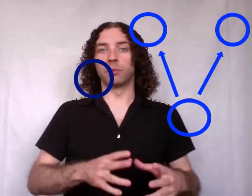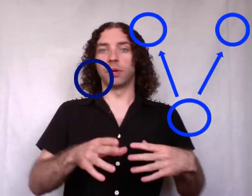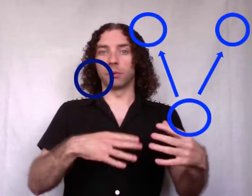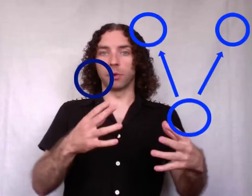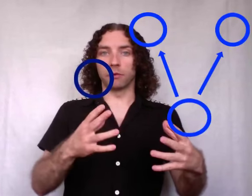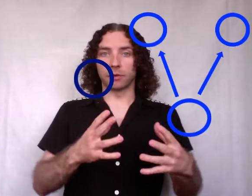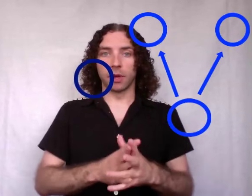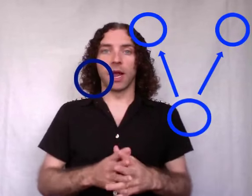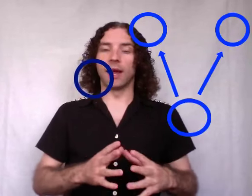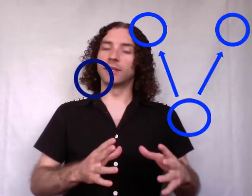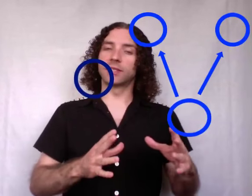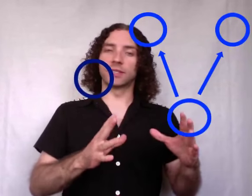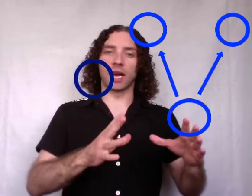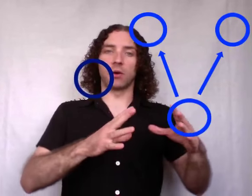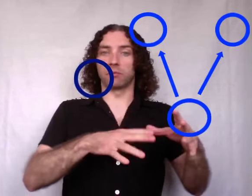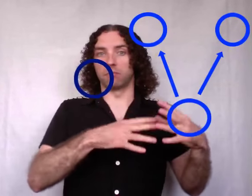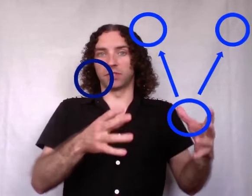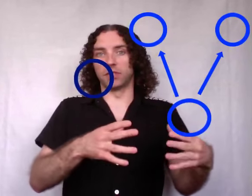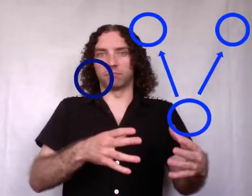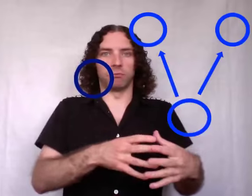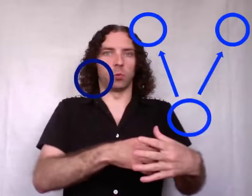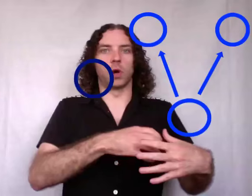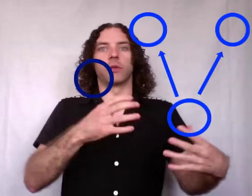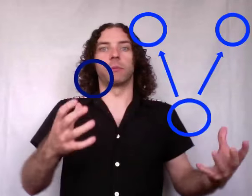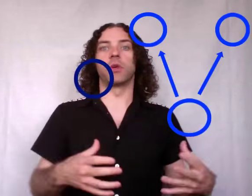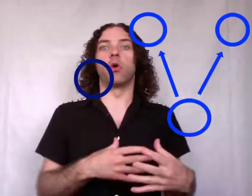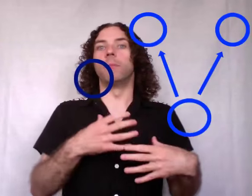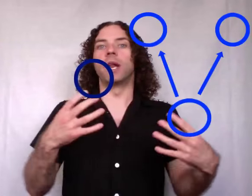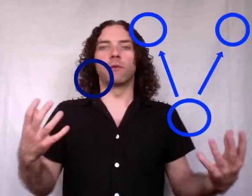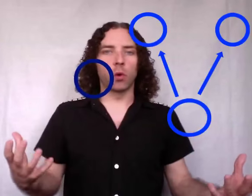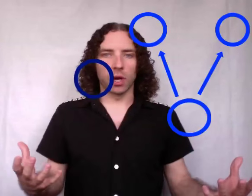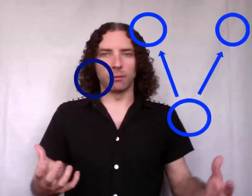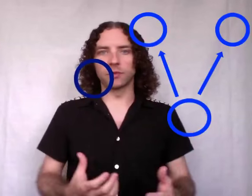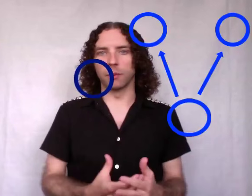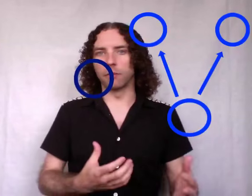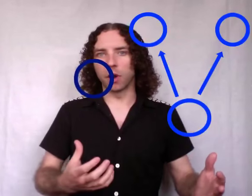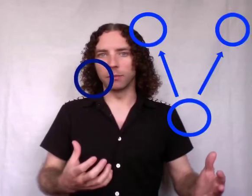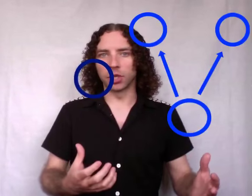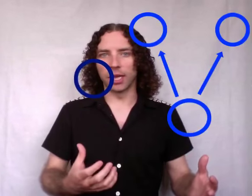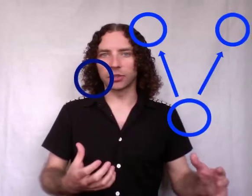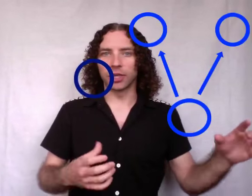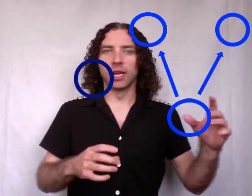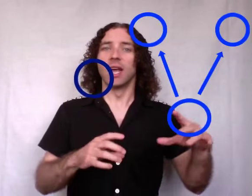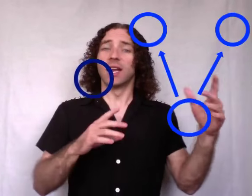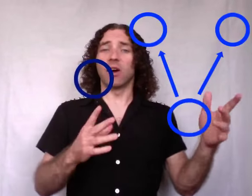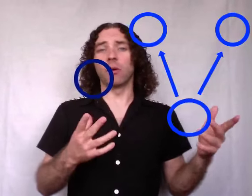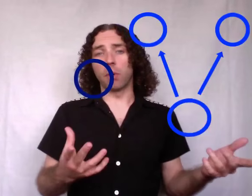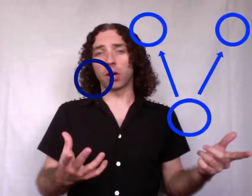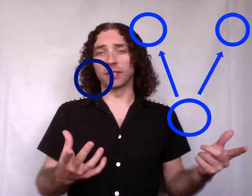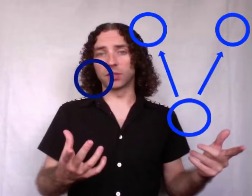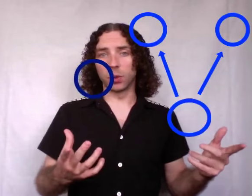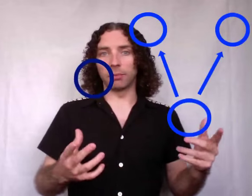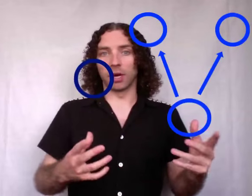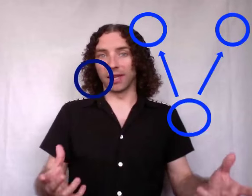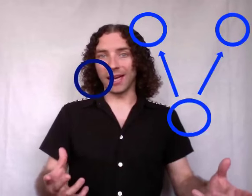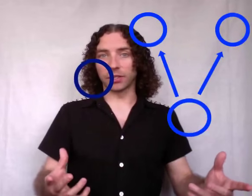should be removed. And this is how, this is where the whole metaphor comes from of garbage collection. Now in a mark and sweep collector,